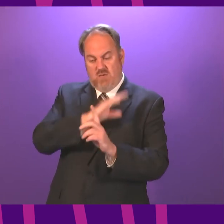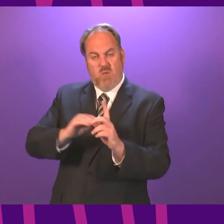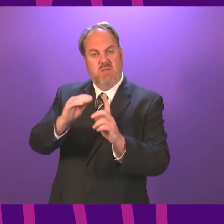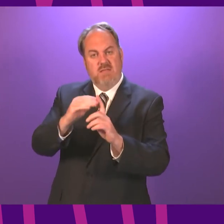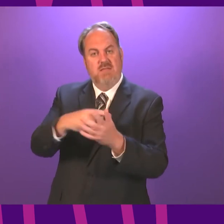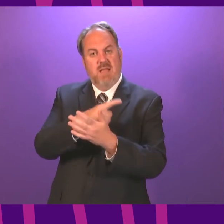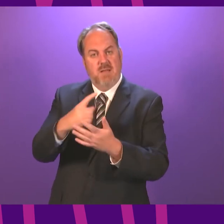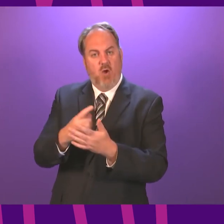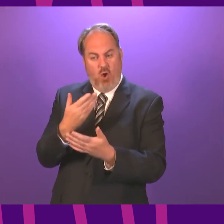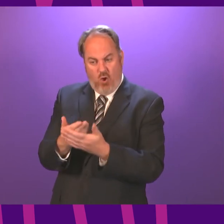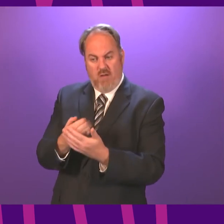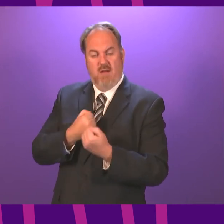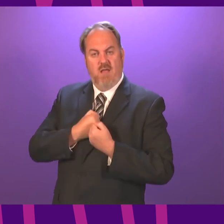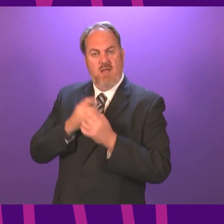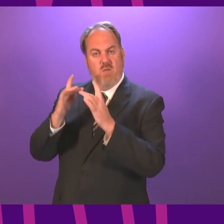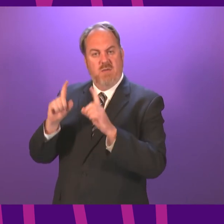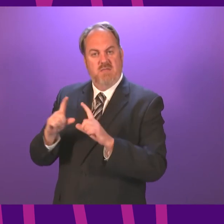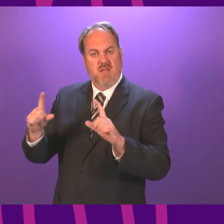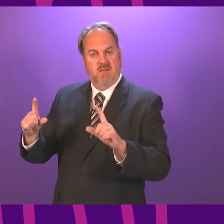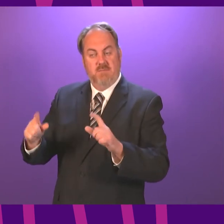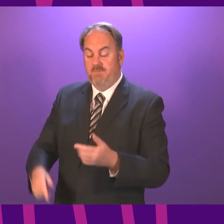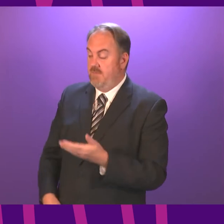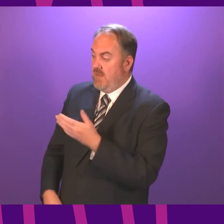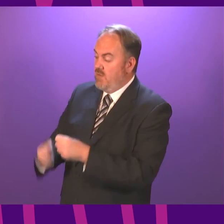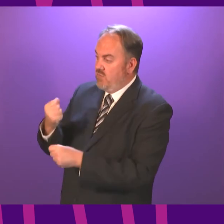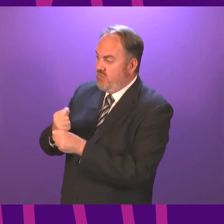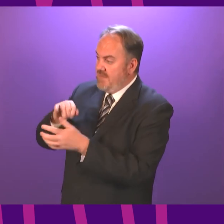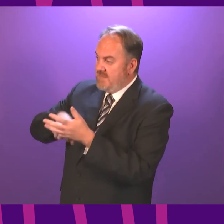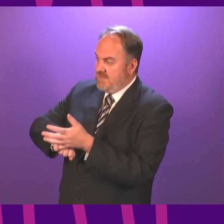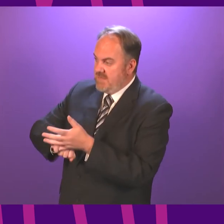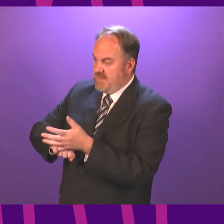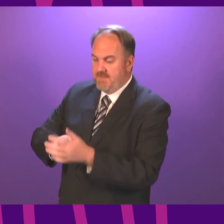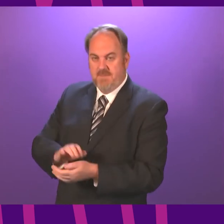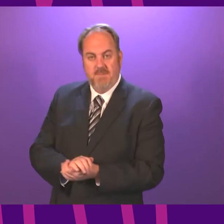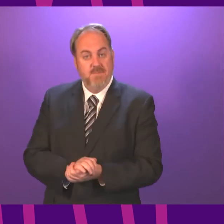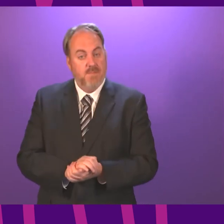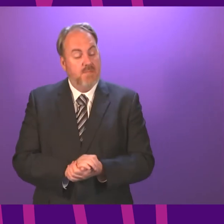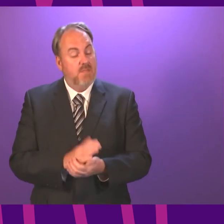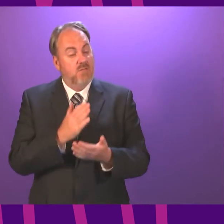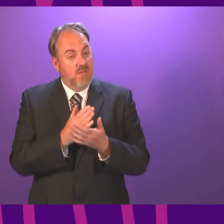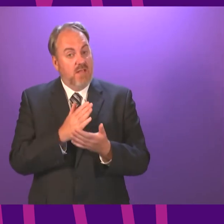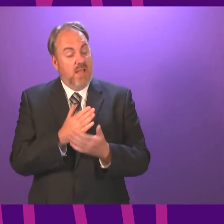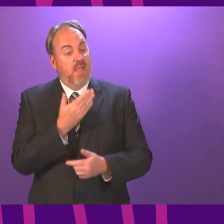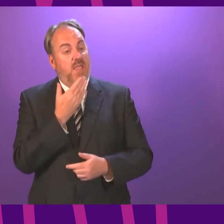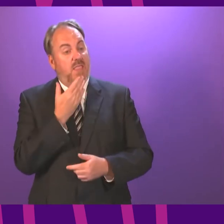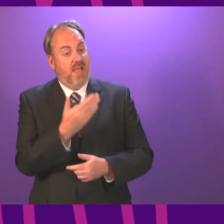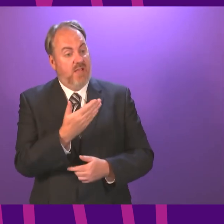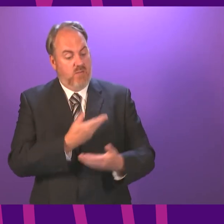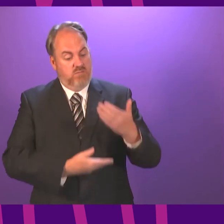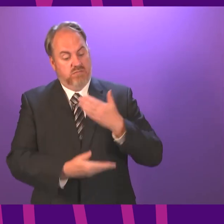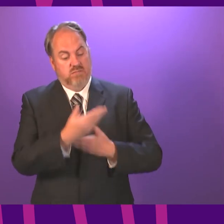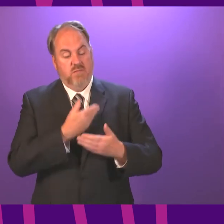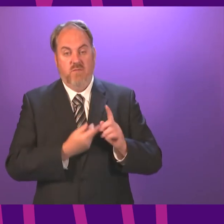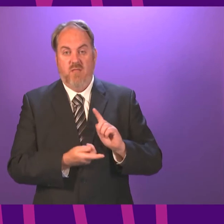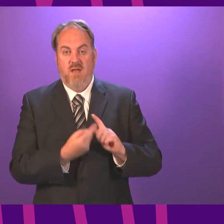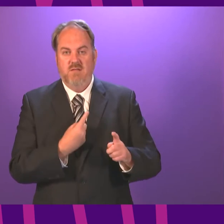the Scottish Government website. Graeme Simpson. Can I thank the Cabinet Secretary for that answer? noticed he gave